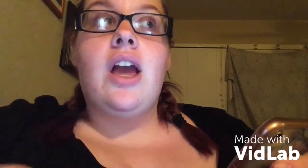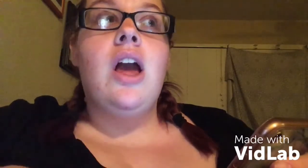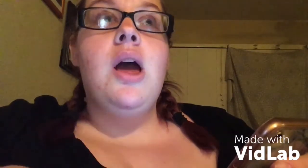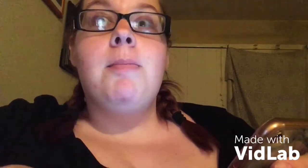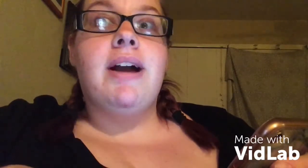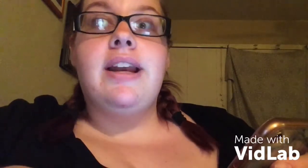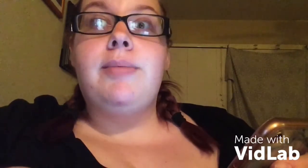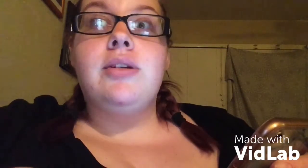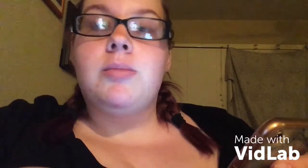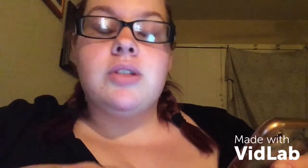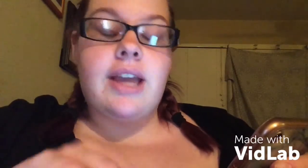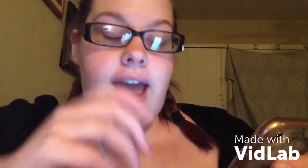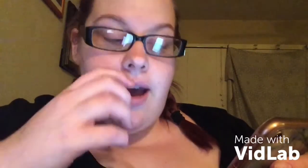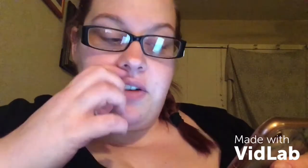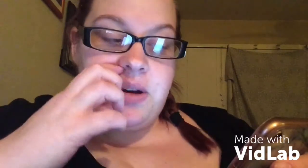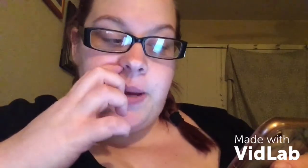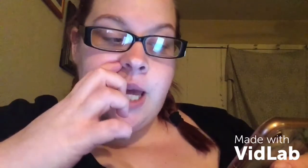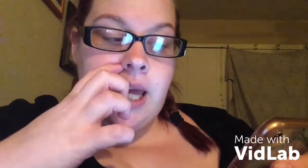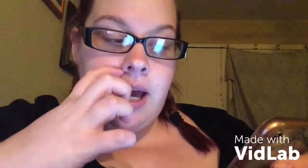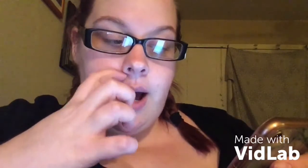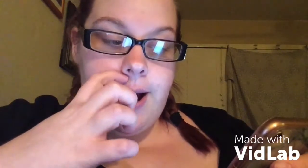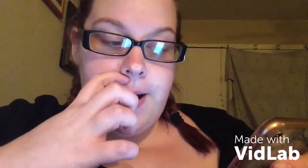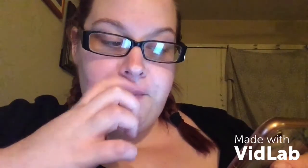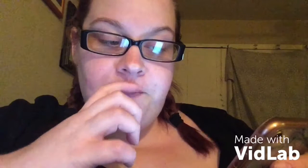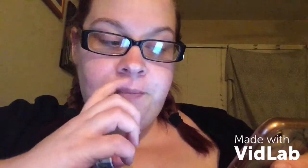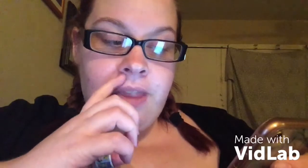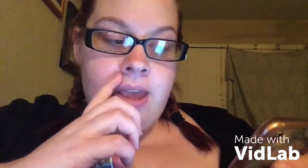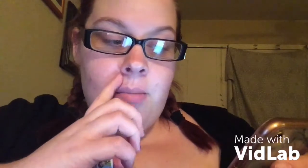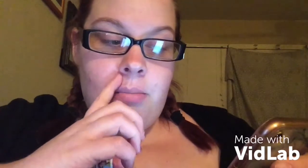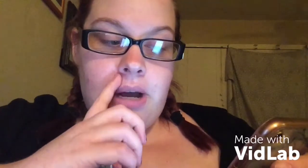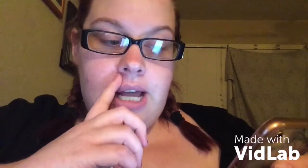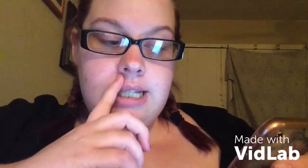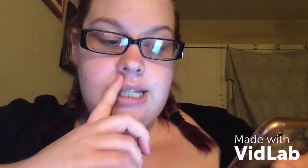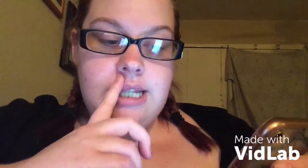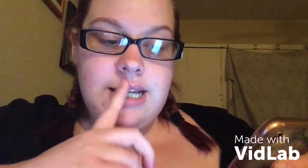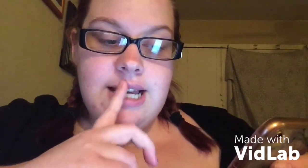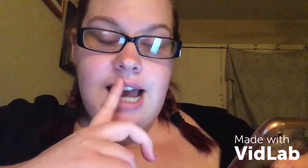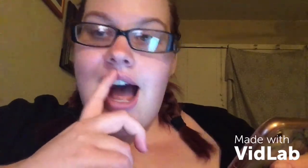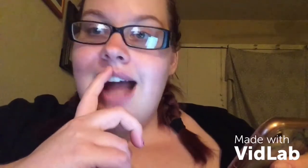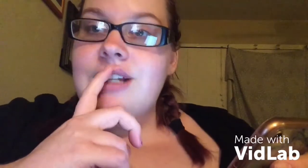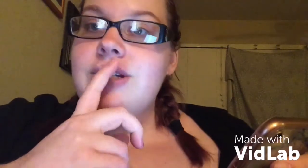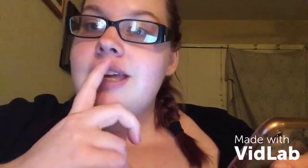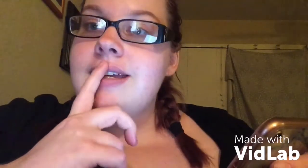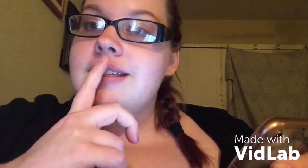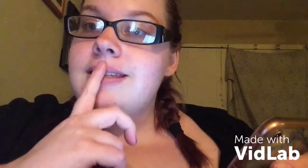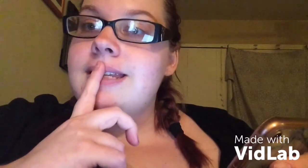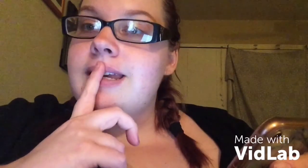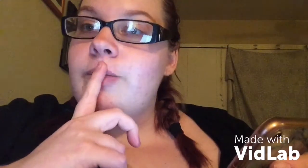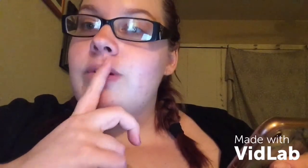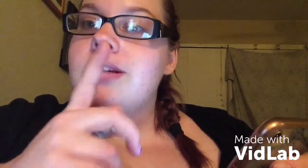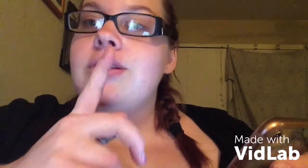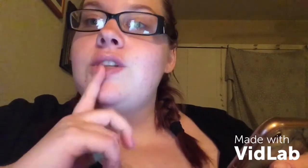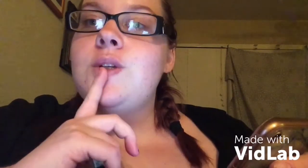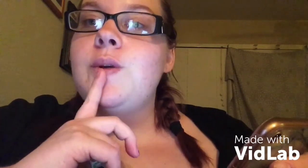pineapples almost, like, every week, um, but I just can't seem to